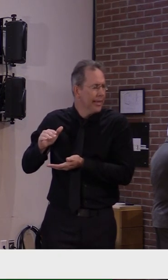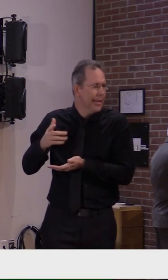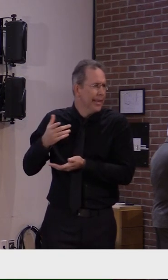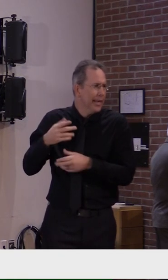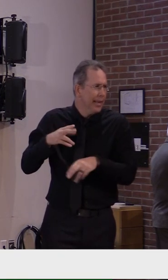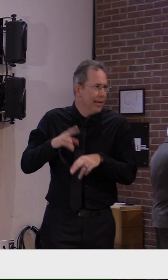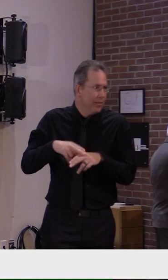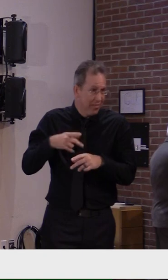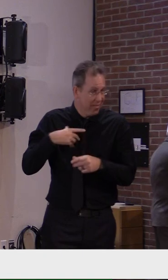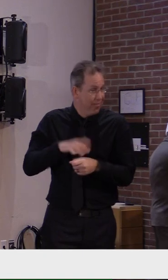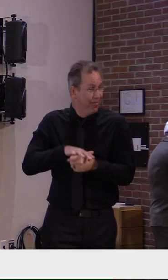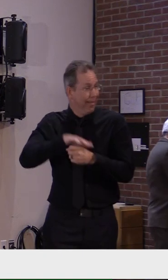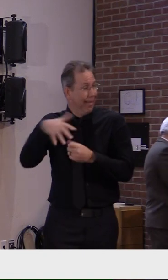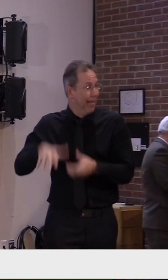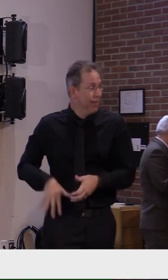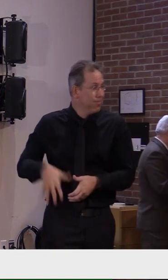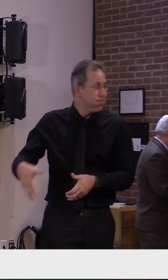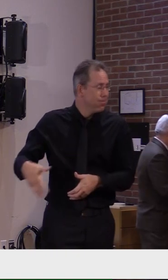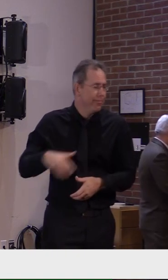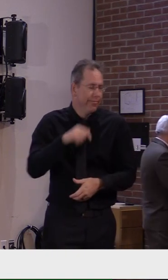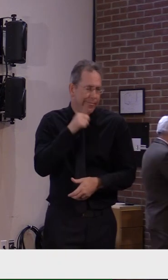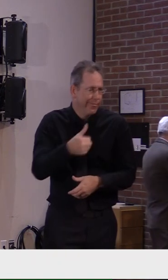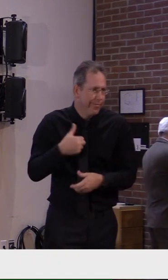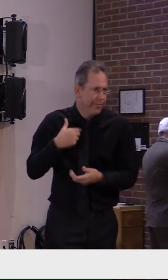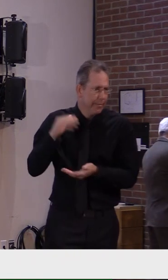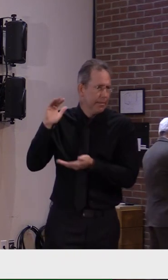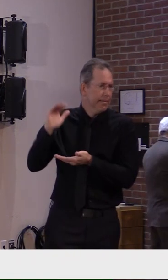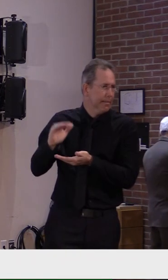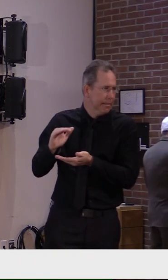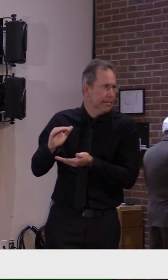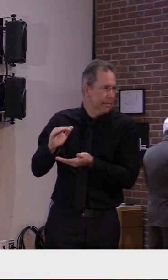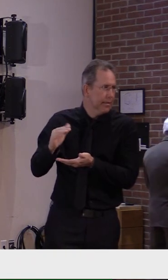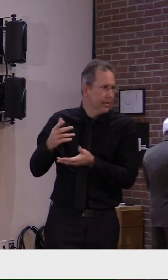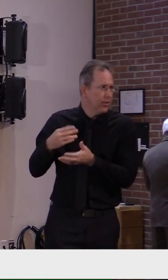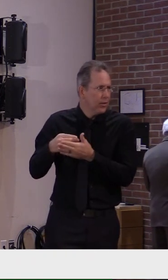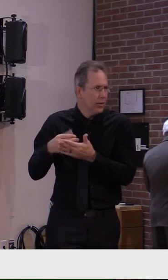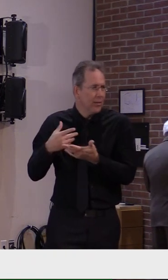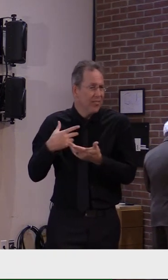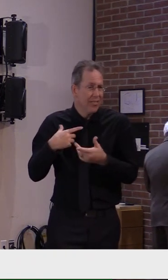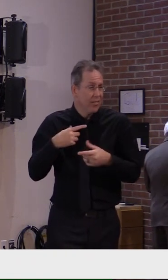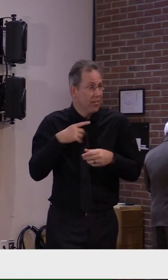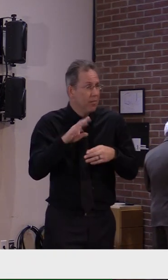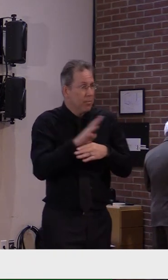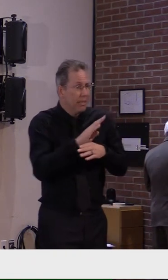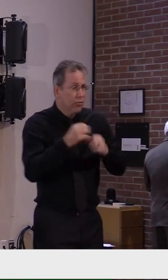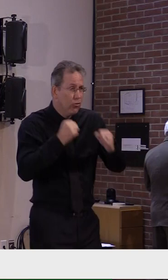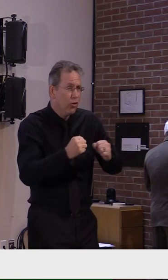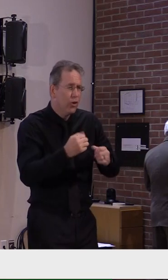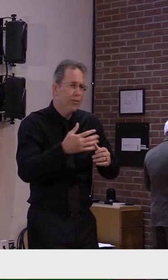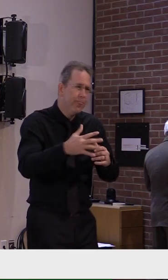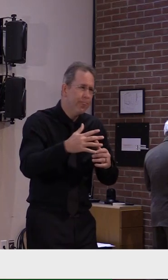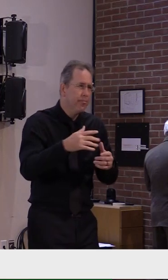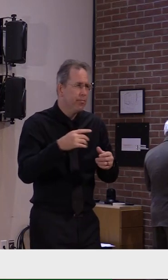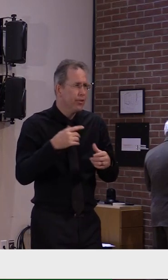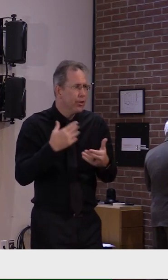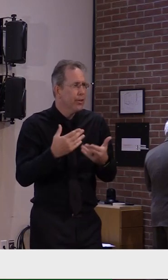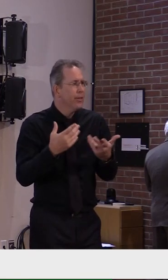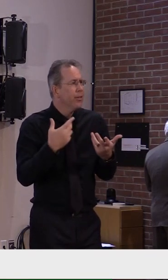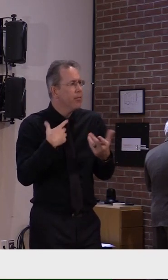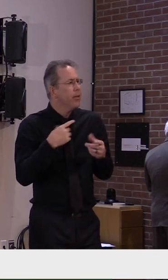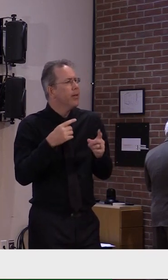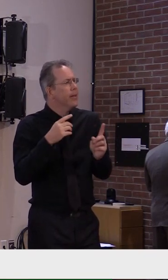need to get the economy back going. But I believe that Congress gets it.